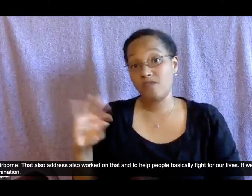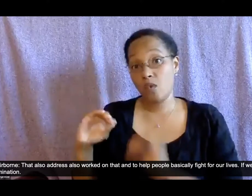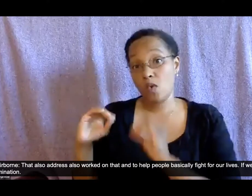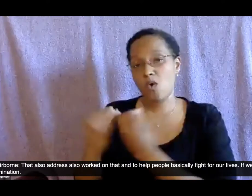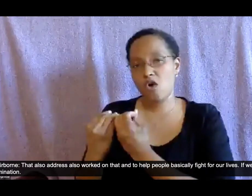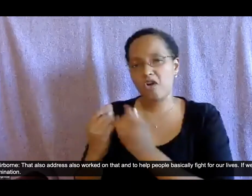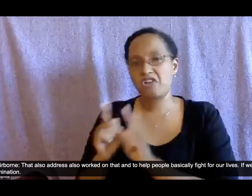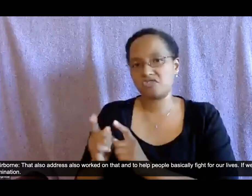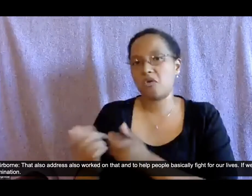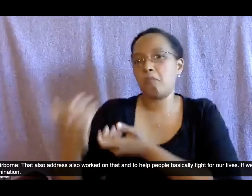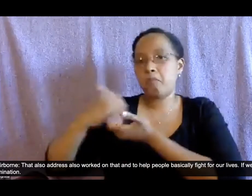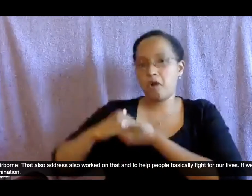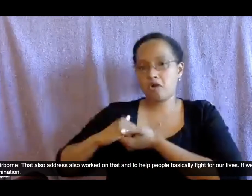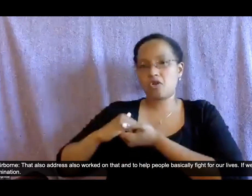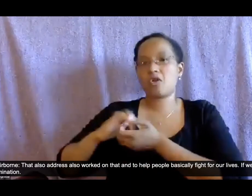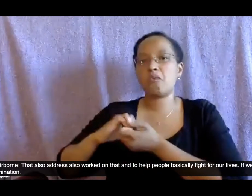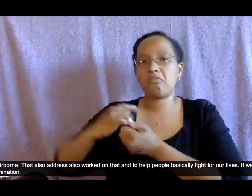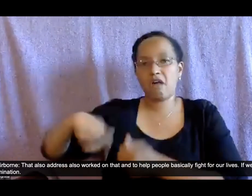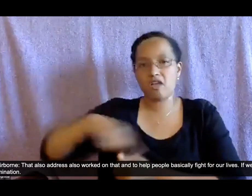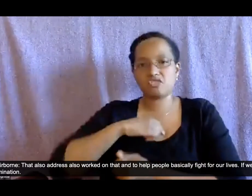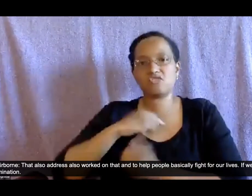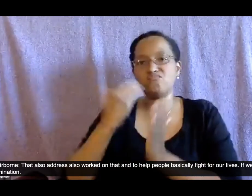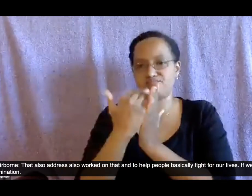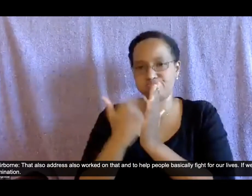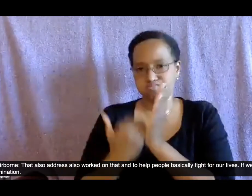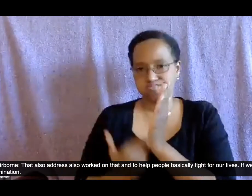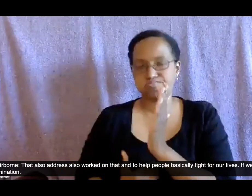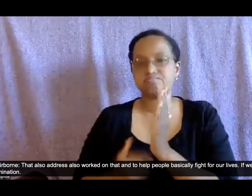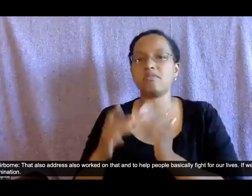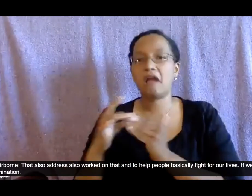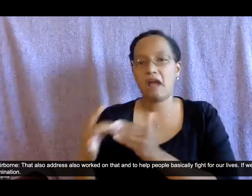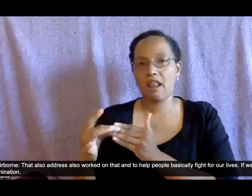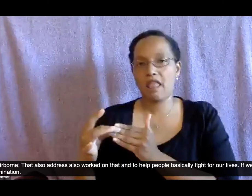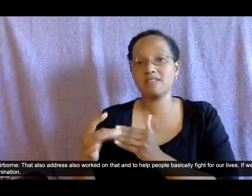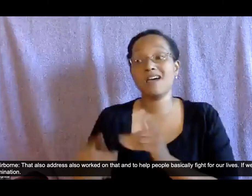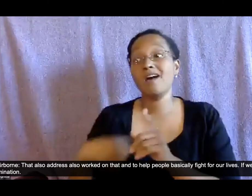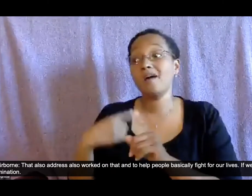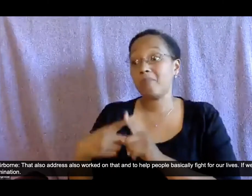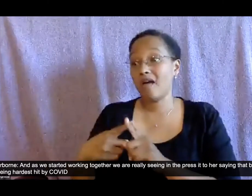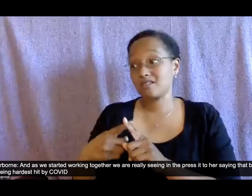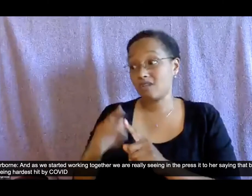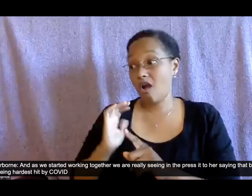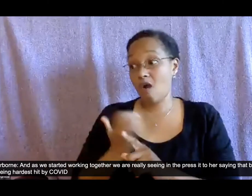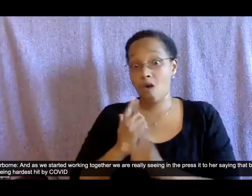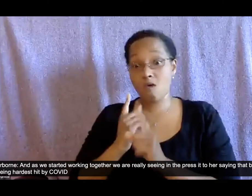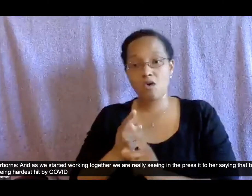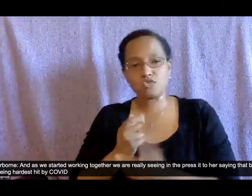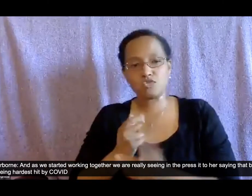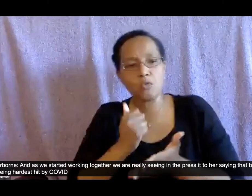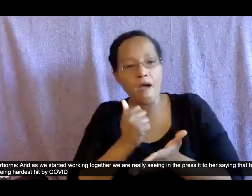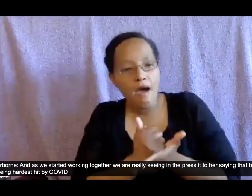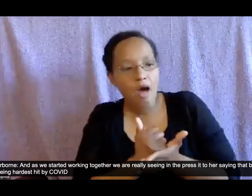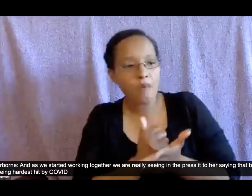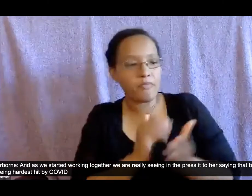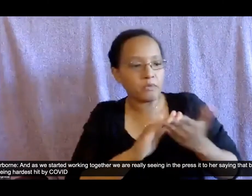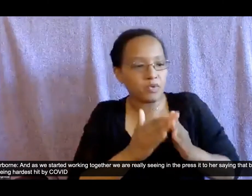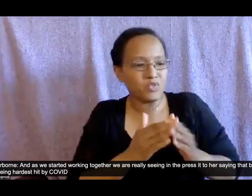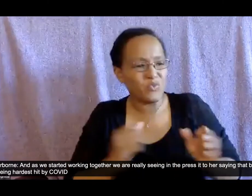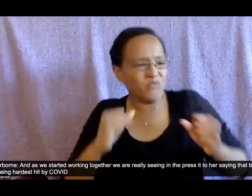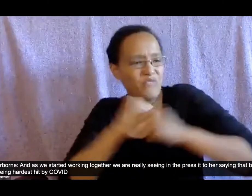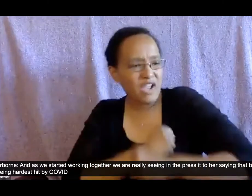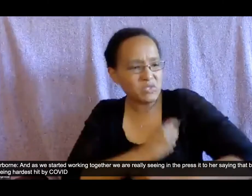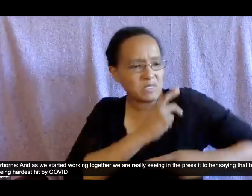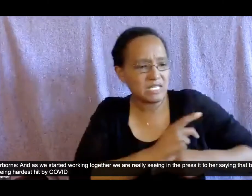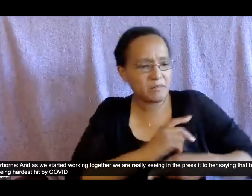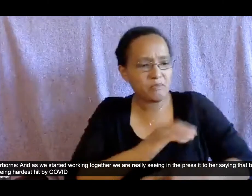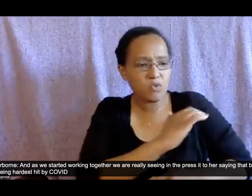people basically fight for our lives if we had to face this discrimination and as we started working together we were really seeing